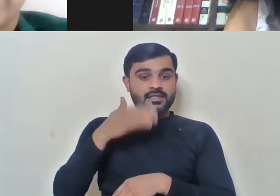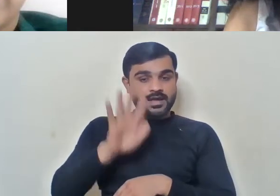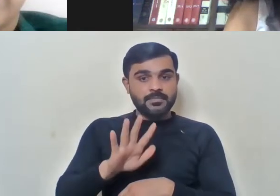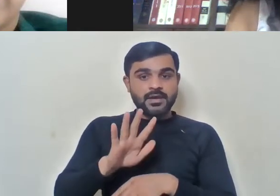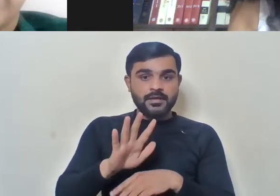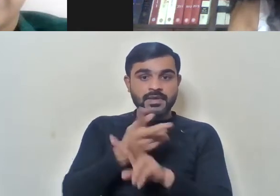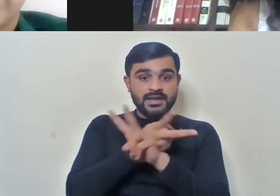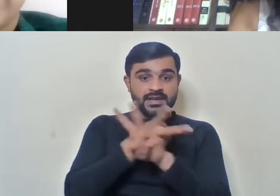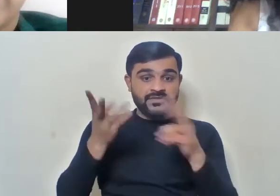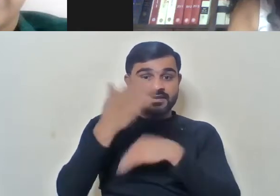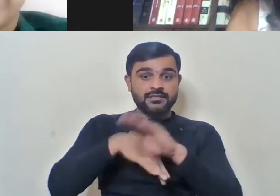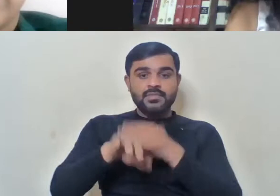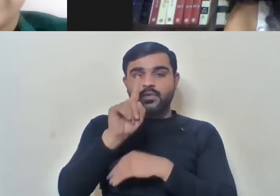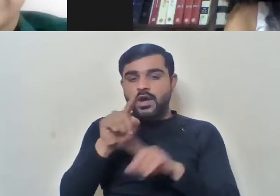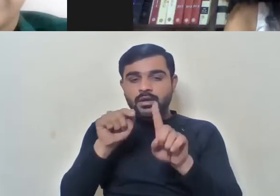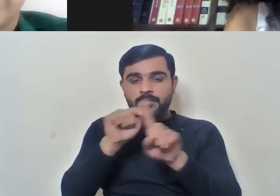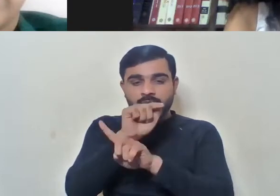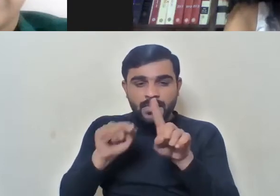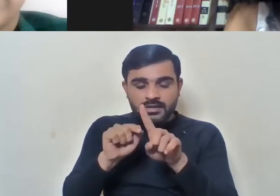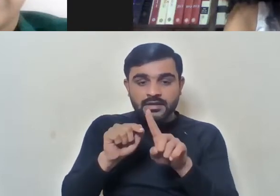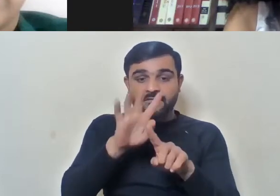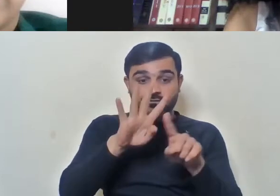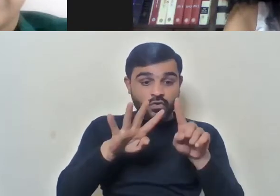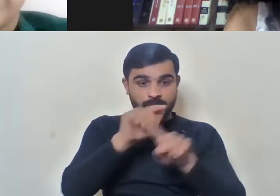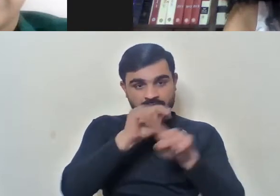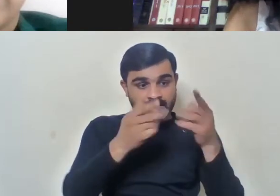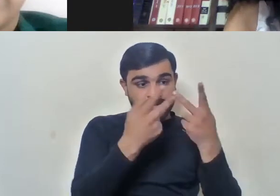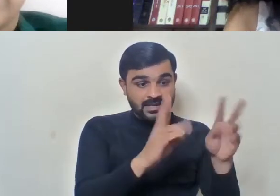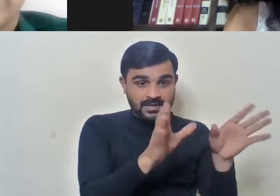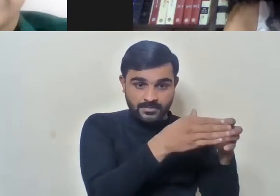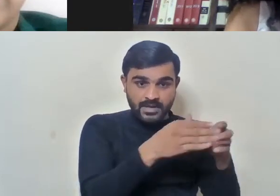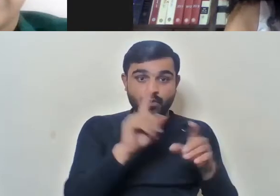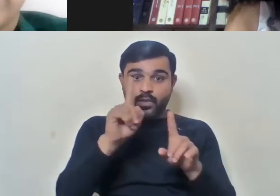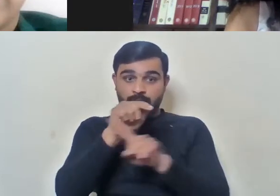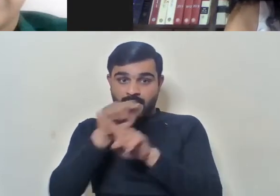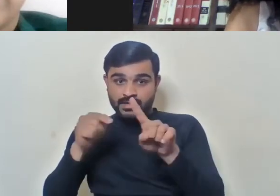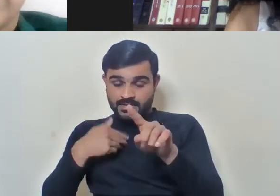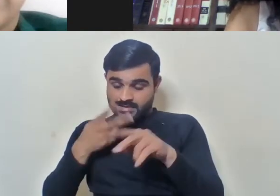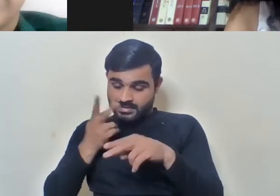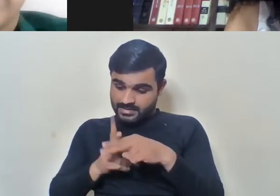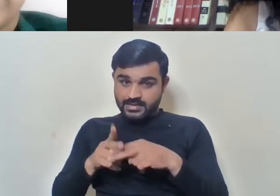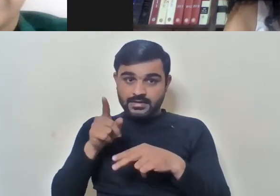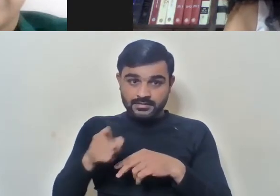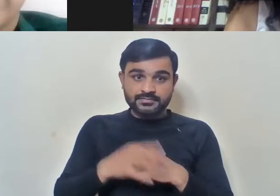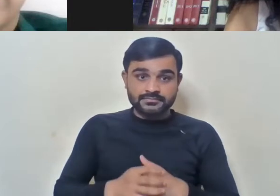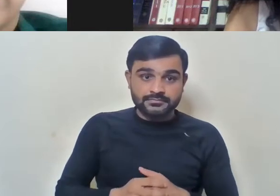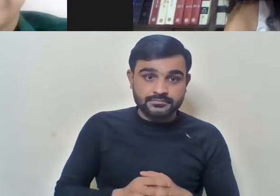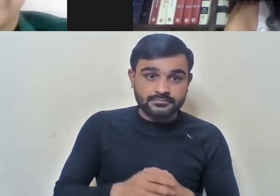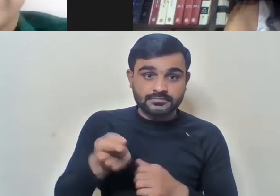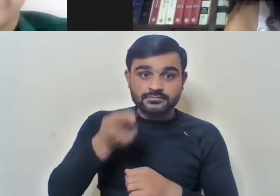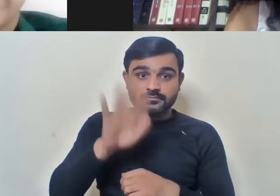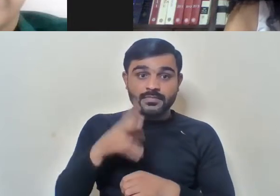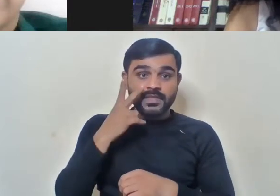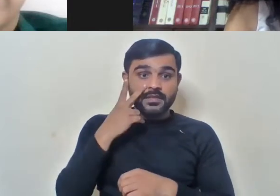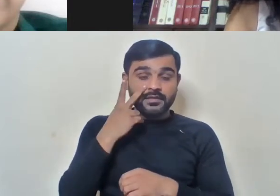is 1% out of 4%, you know, that's 1% out of 4%, but you'll have to